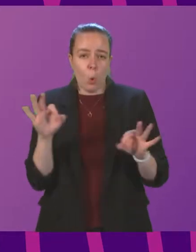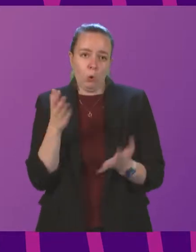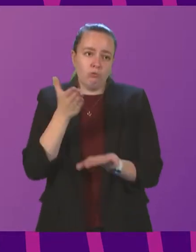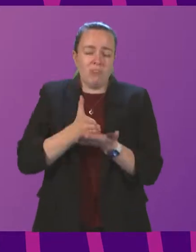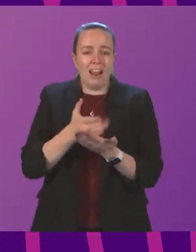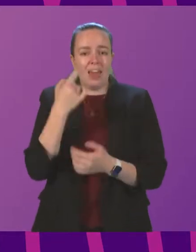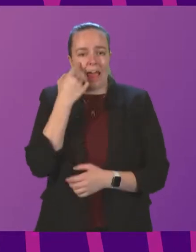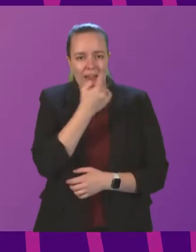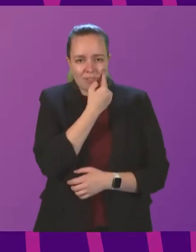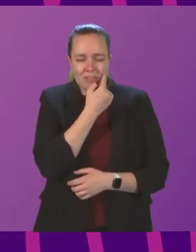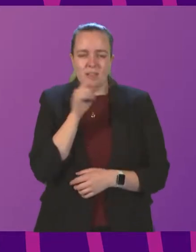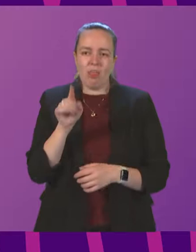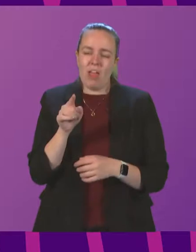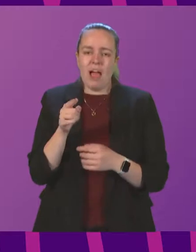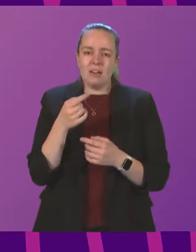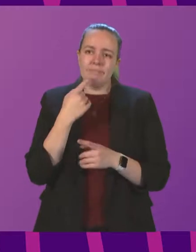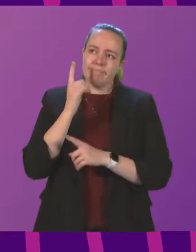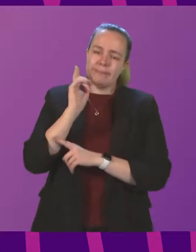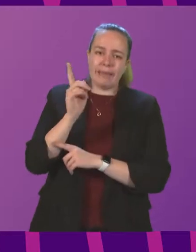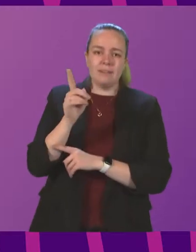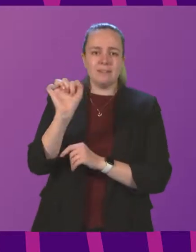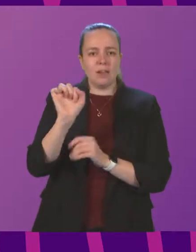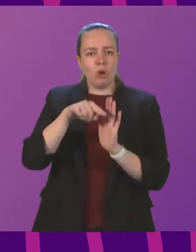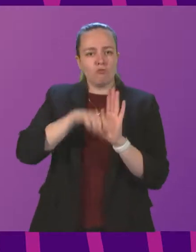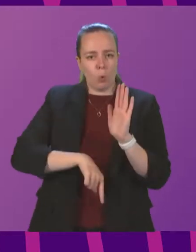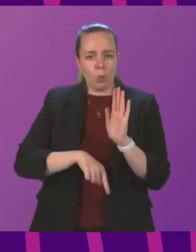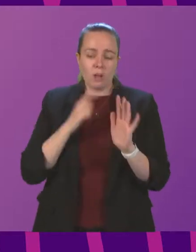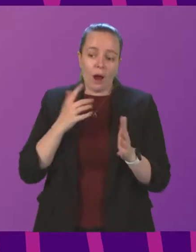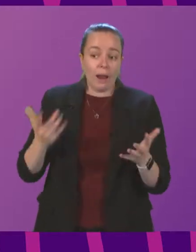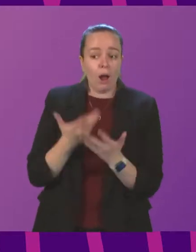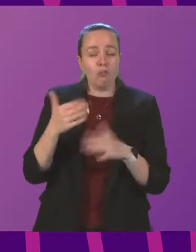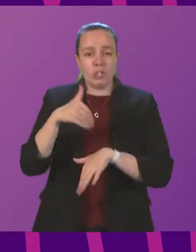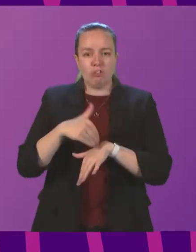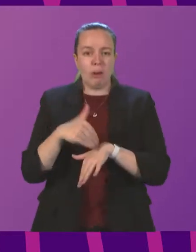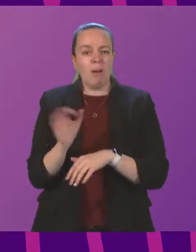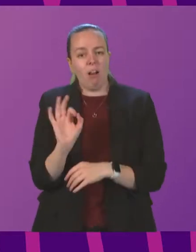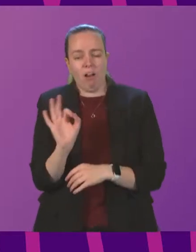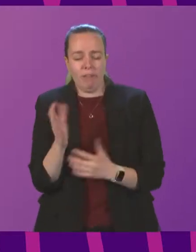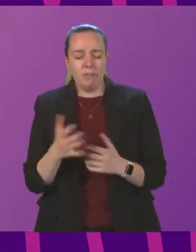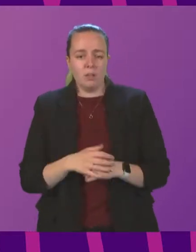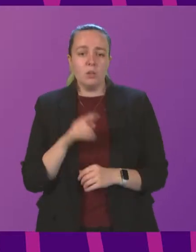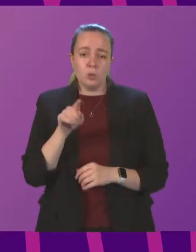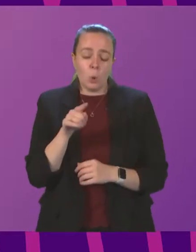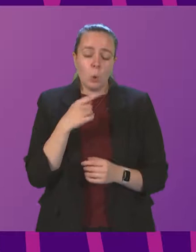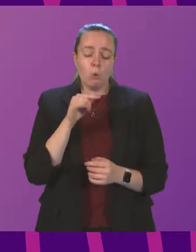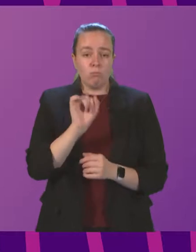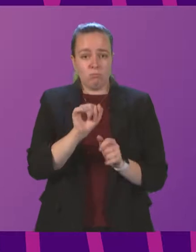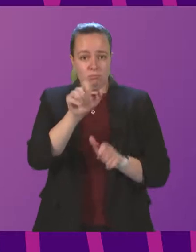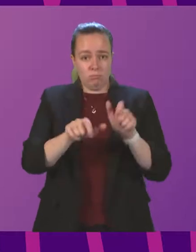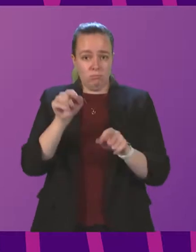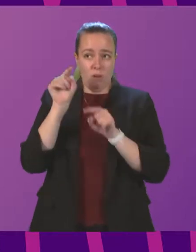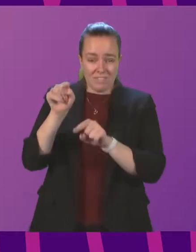that sentencing rules are encouraging criminality. So to help bring those offenders to book, I would encourage